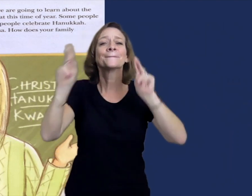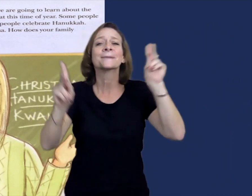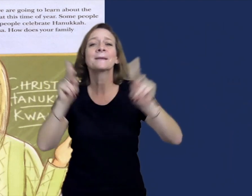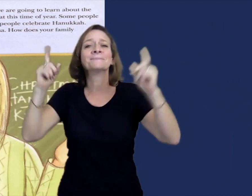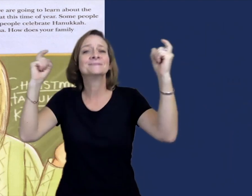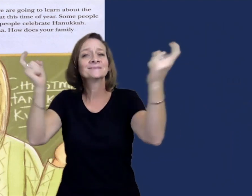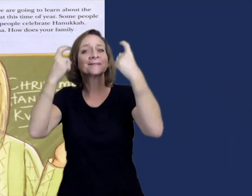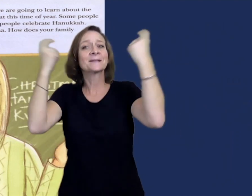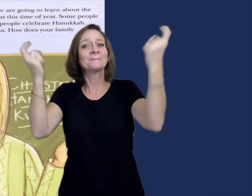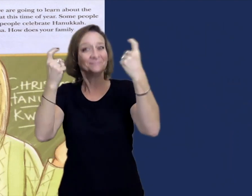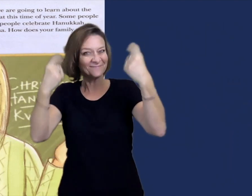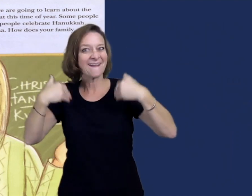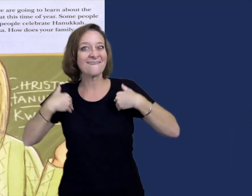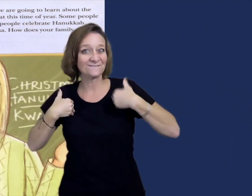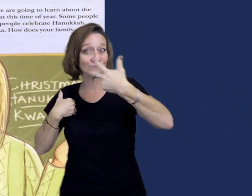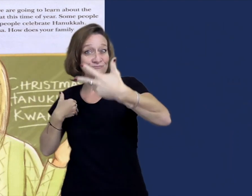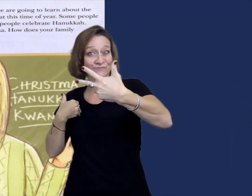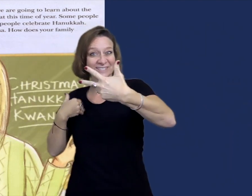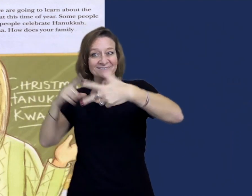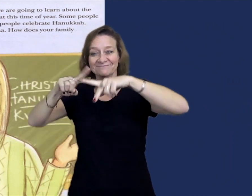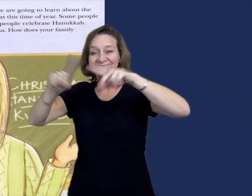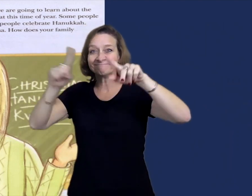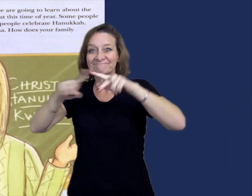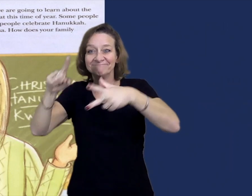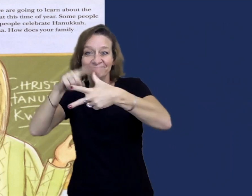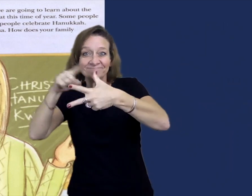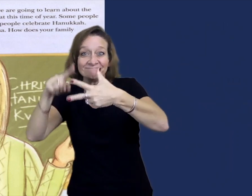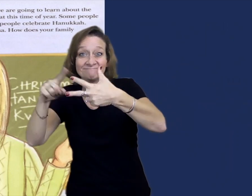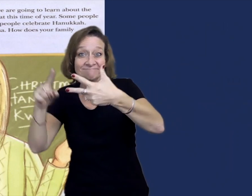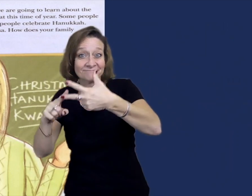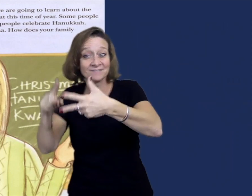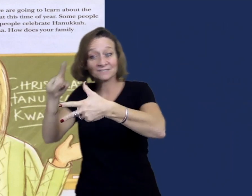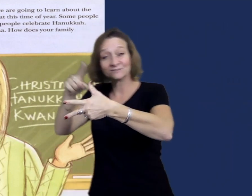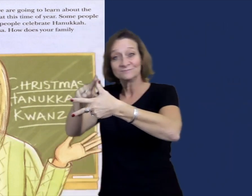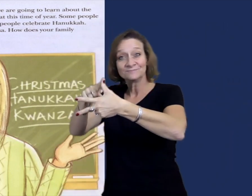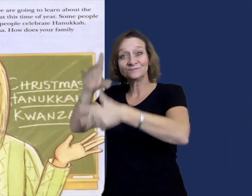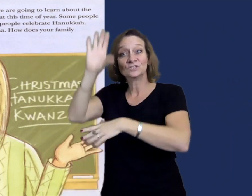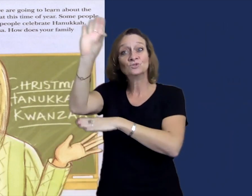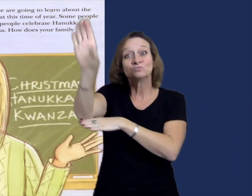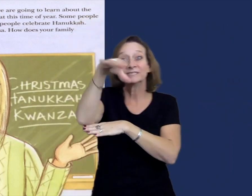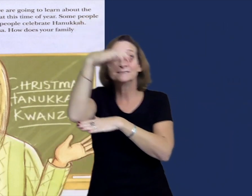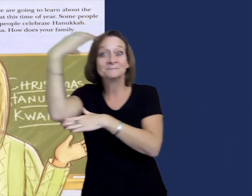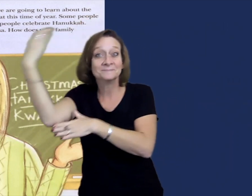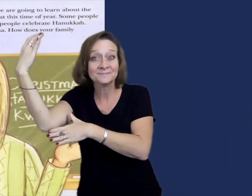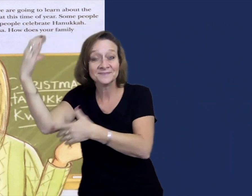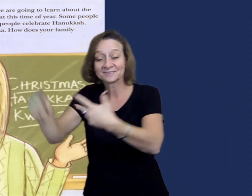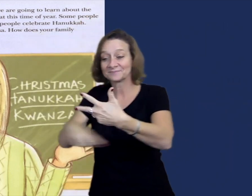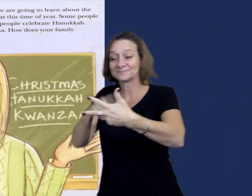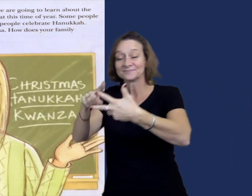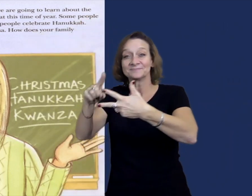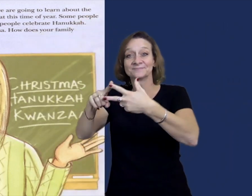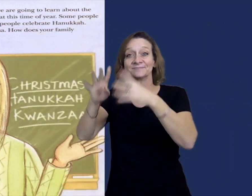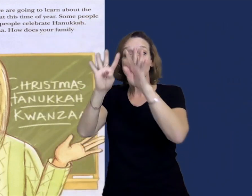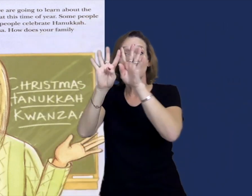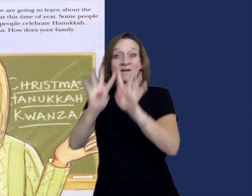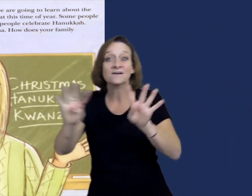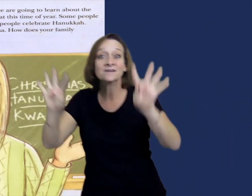at this time of year. Some people celebrate Christmas. And some people celebrate